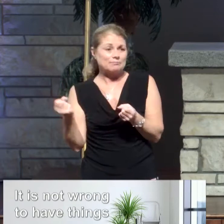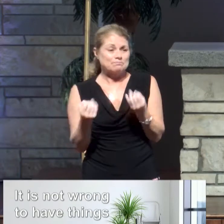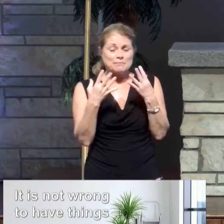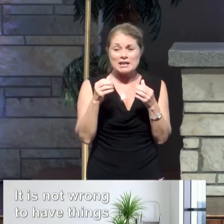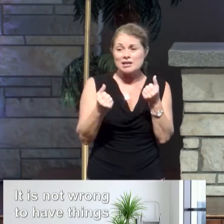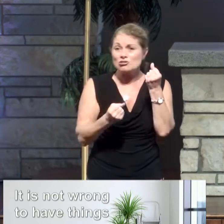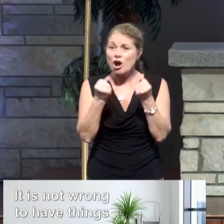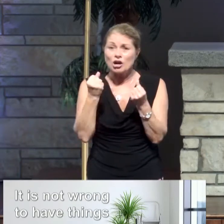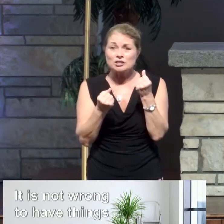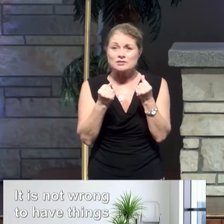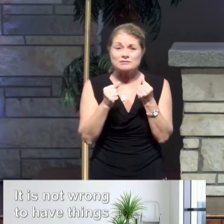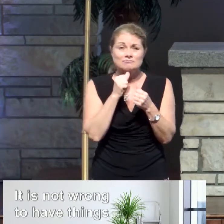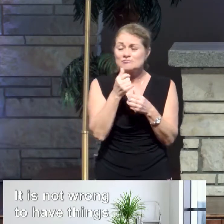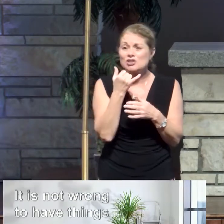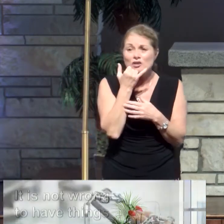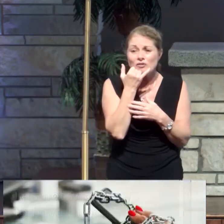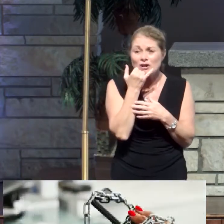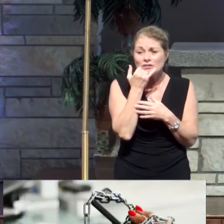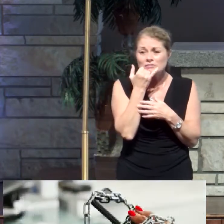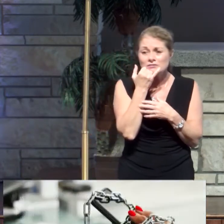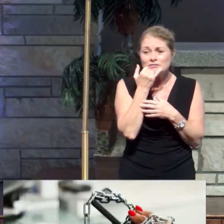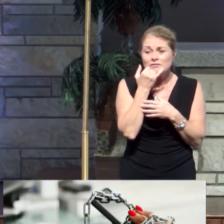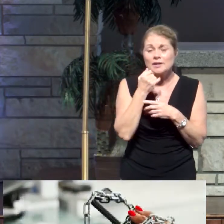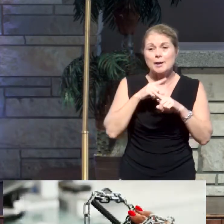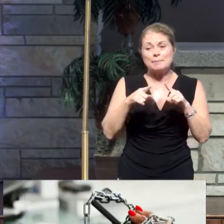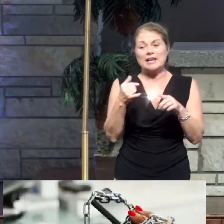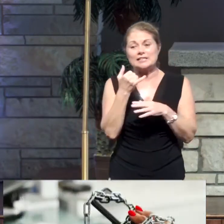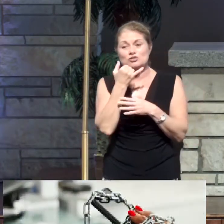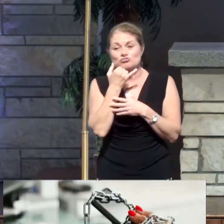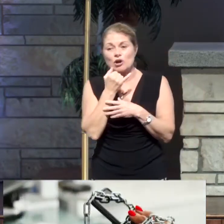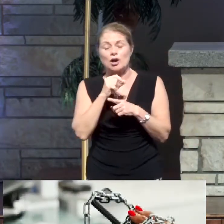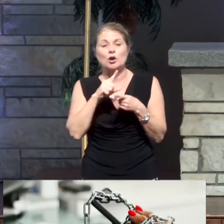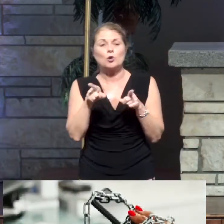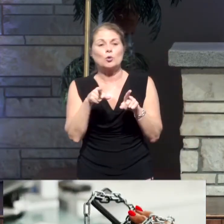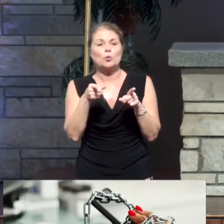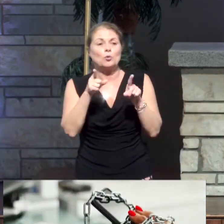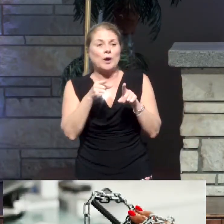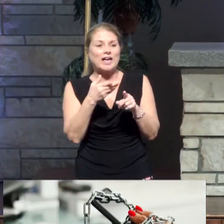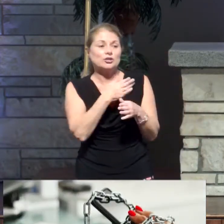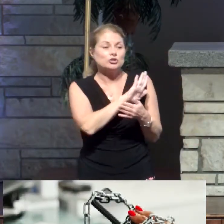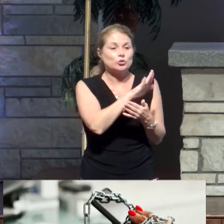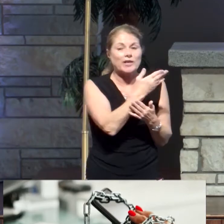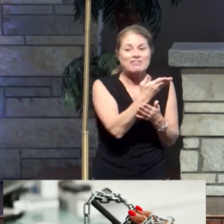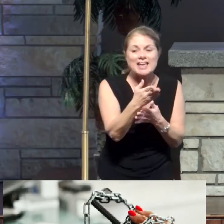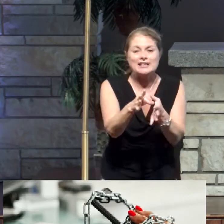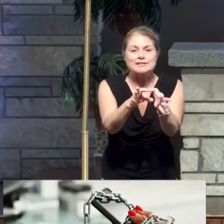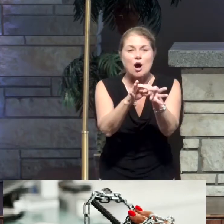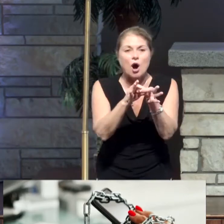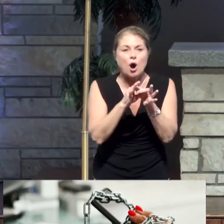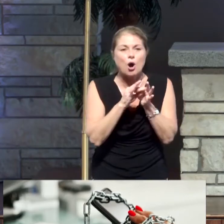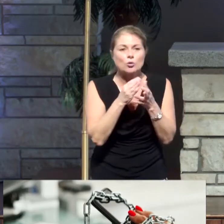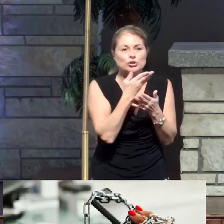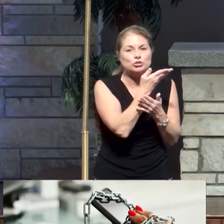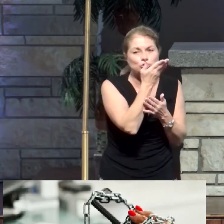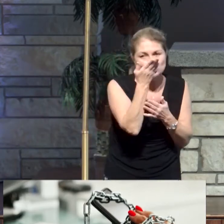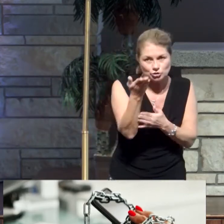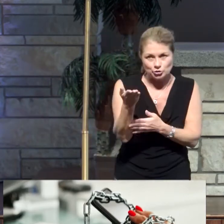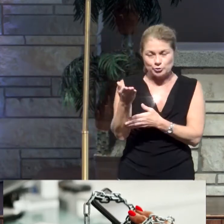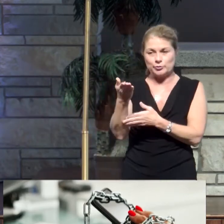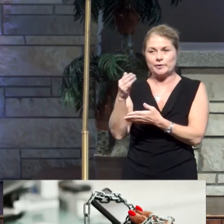have stuff. It's wrong when stuff has you. You see, there's a difference there.